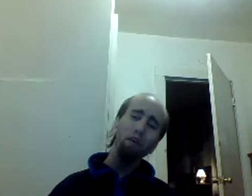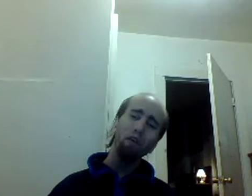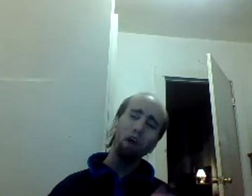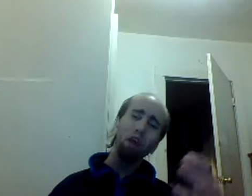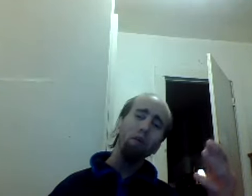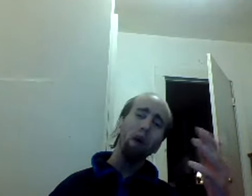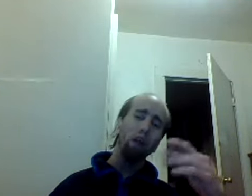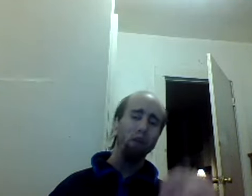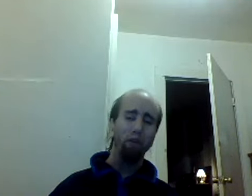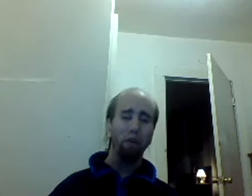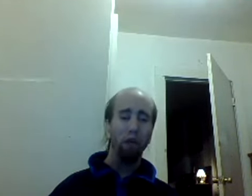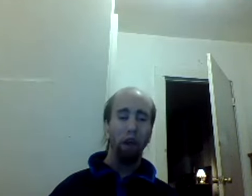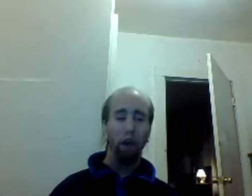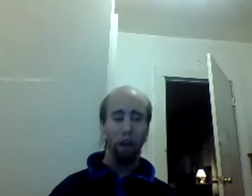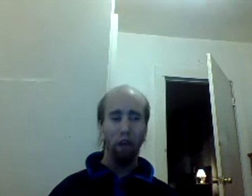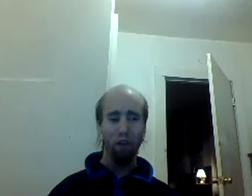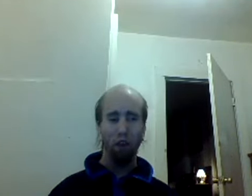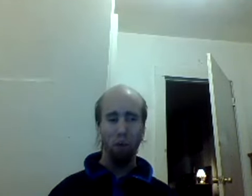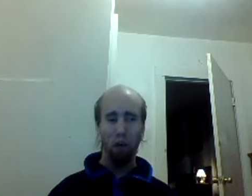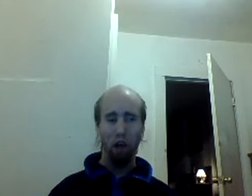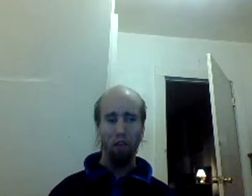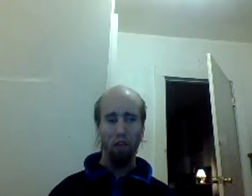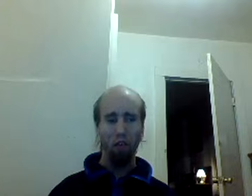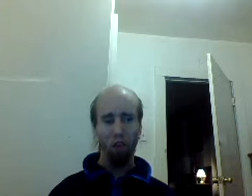I'm sure just like you gotten discriminated against in the past